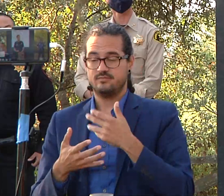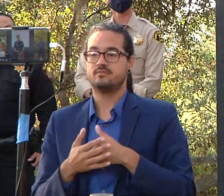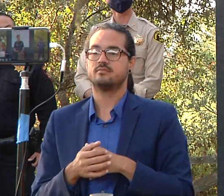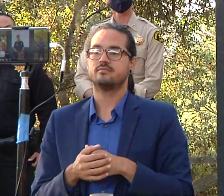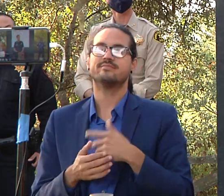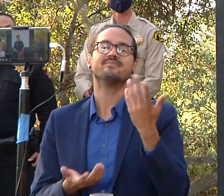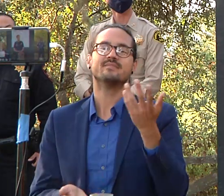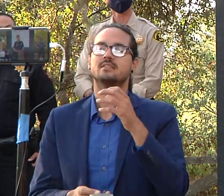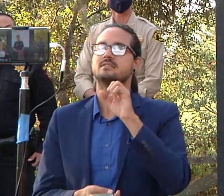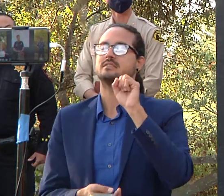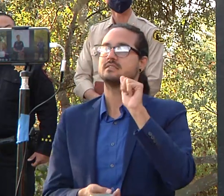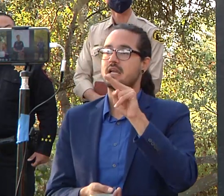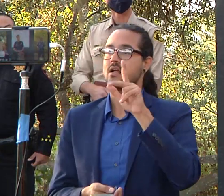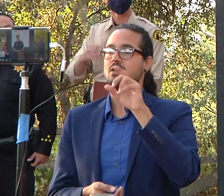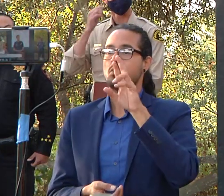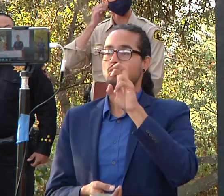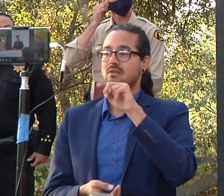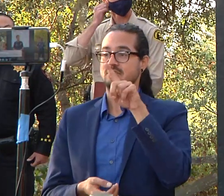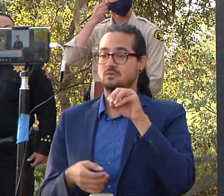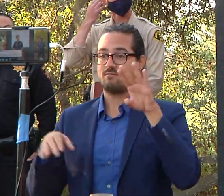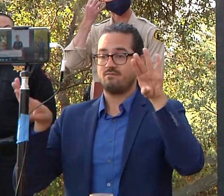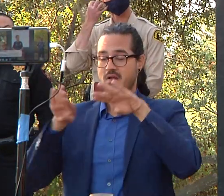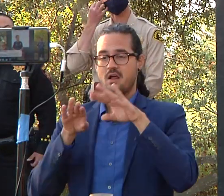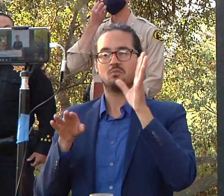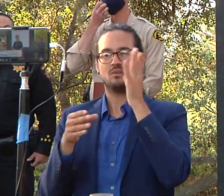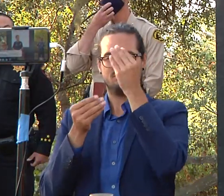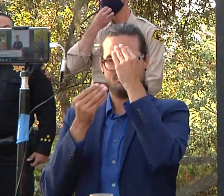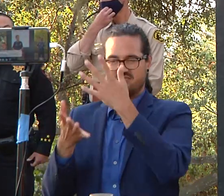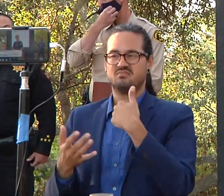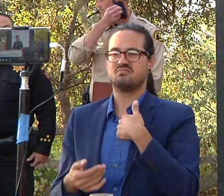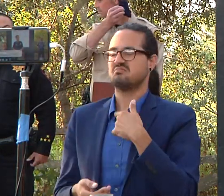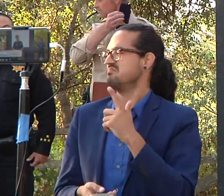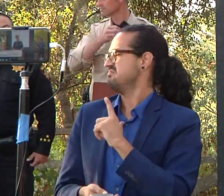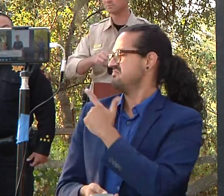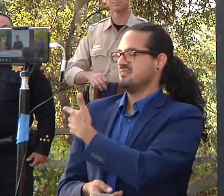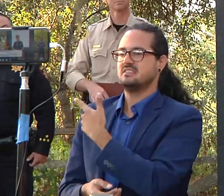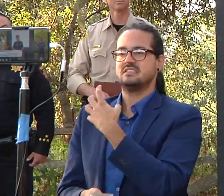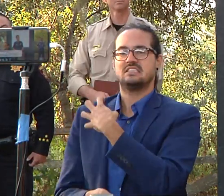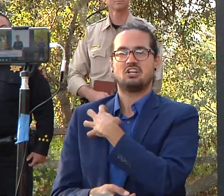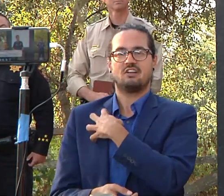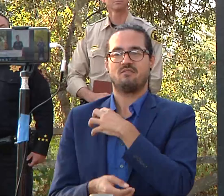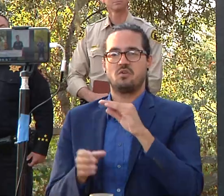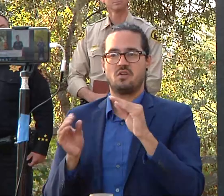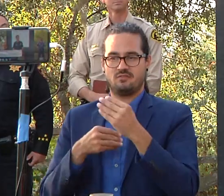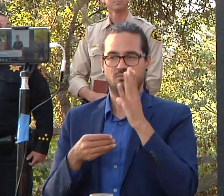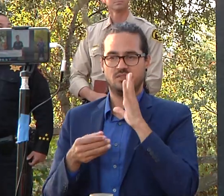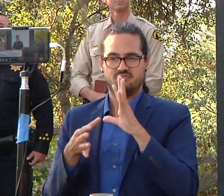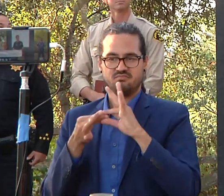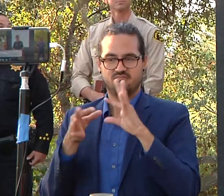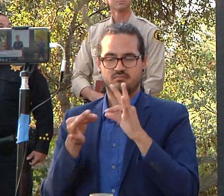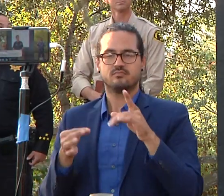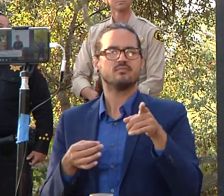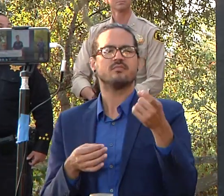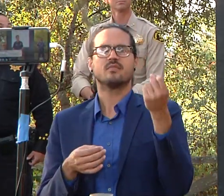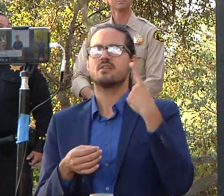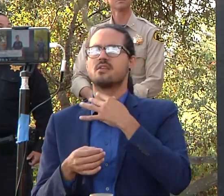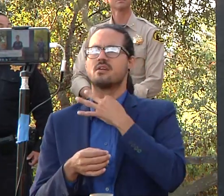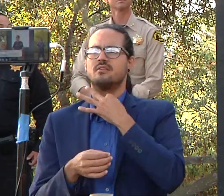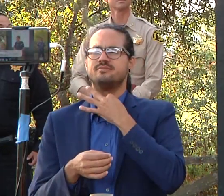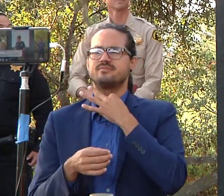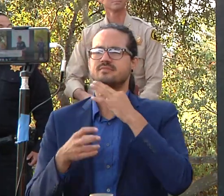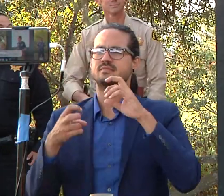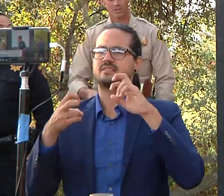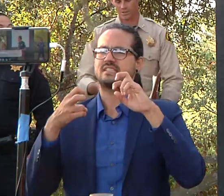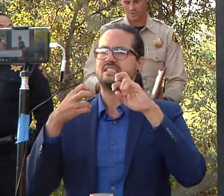notifications might go out and i think the sheriff's office will to elaborate issues that are complicating returning to the different communities sure